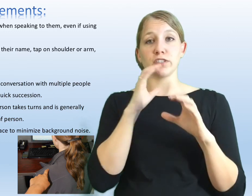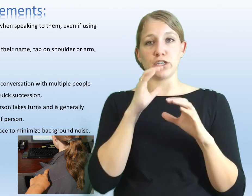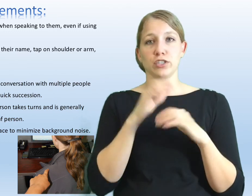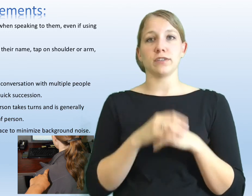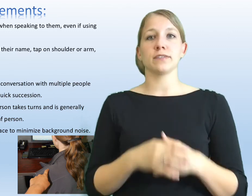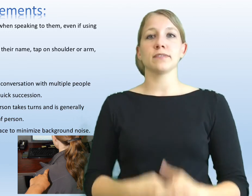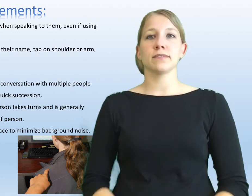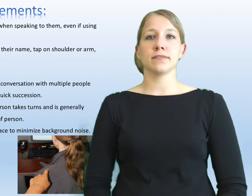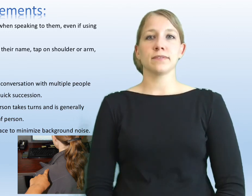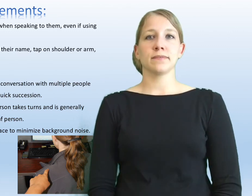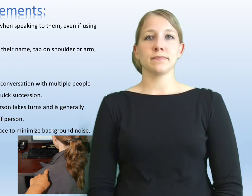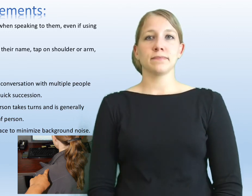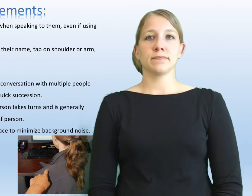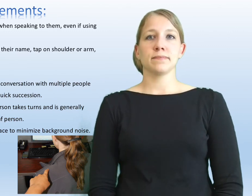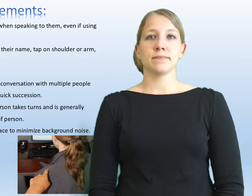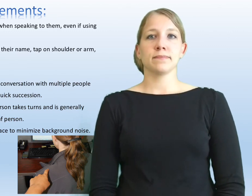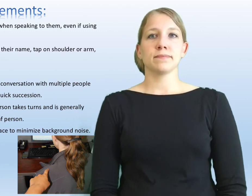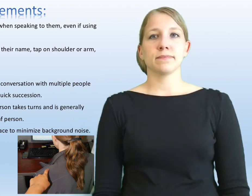on the conversation.